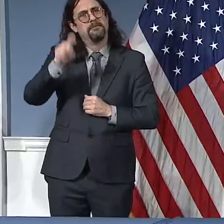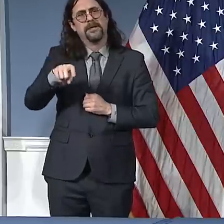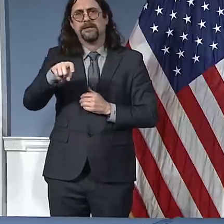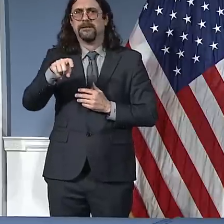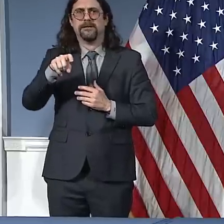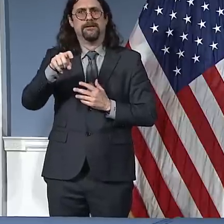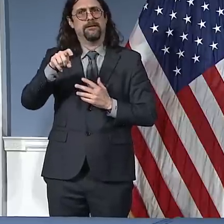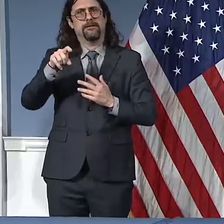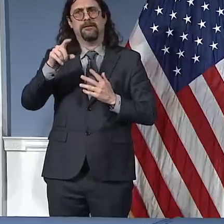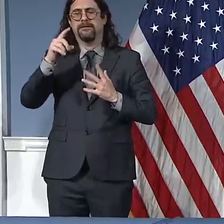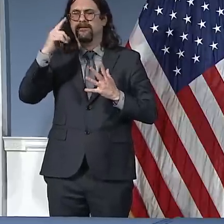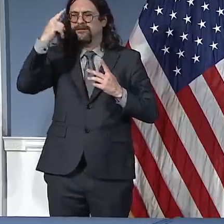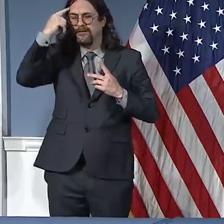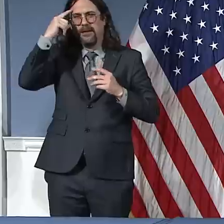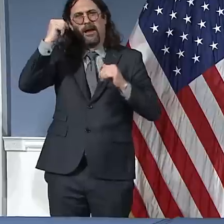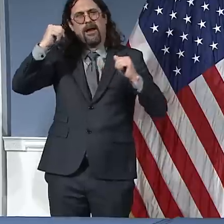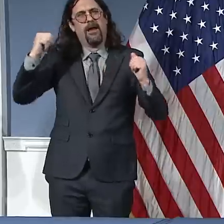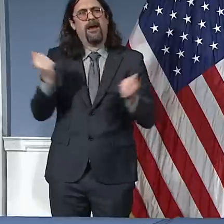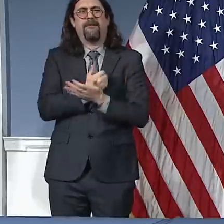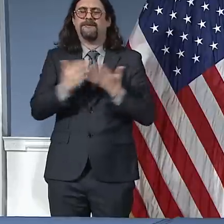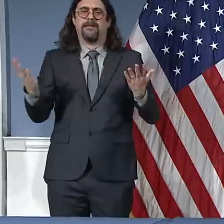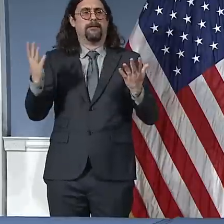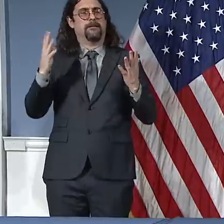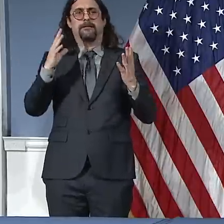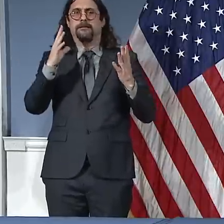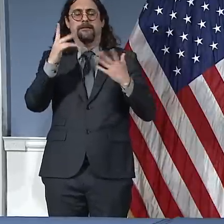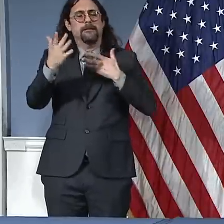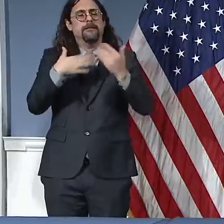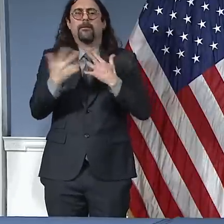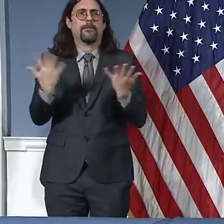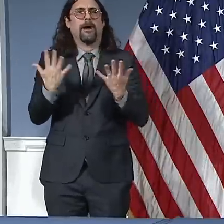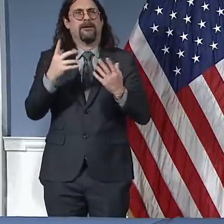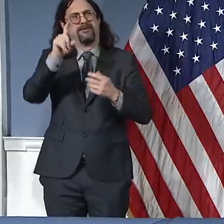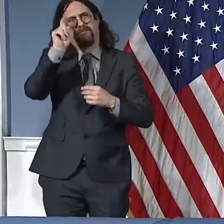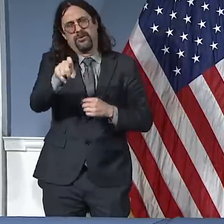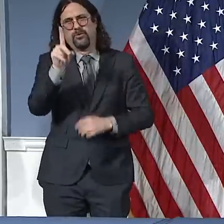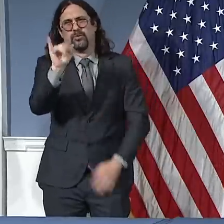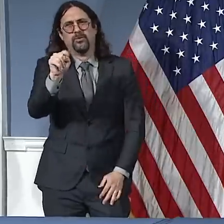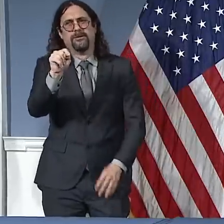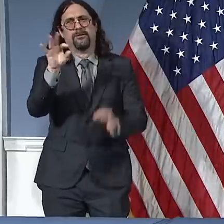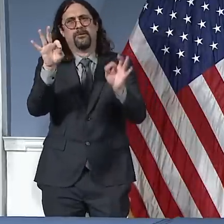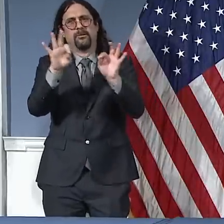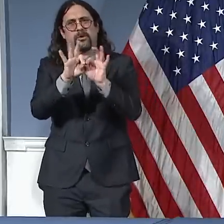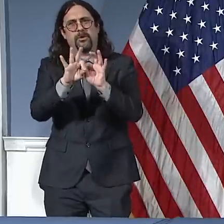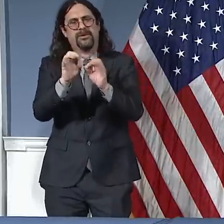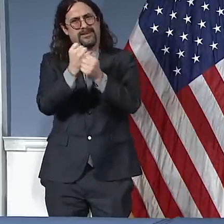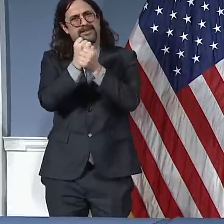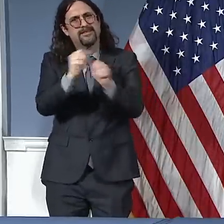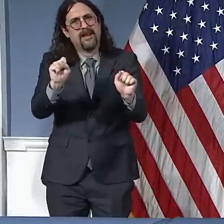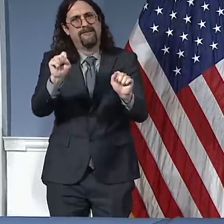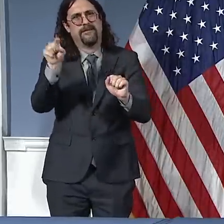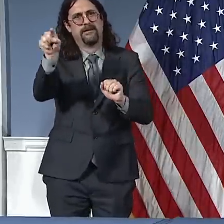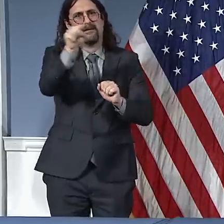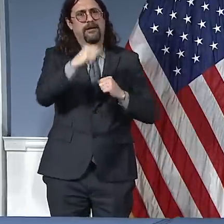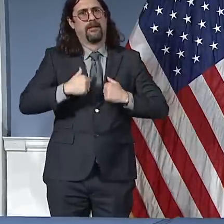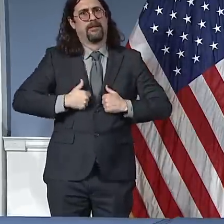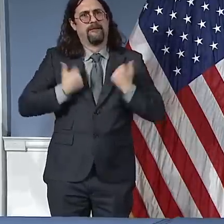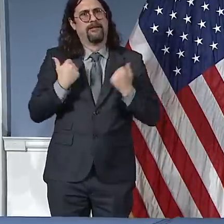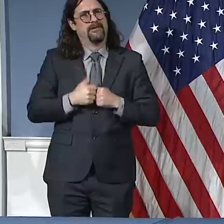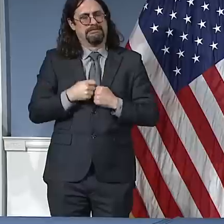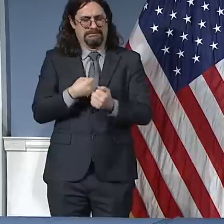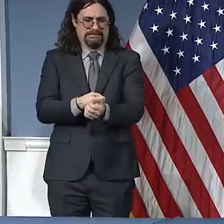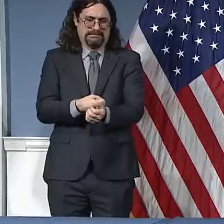everything we've got. This morning, I spoke with Governor Cuomo. We agreed on the